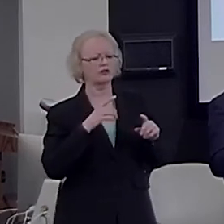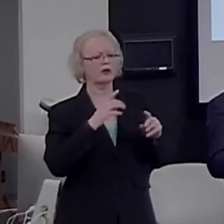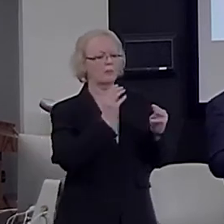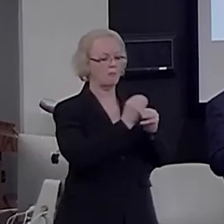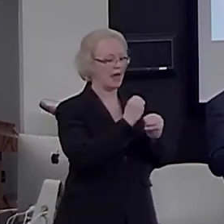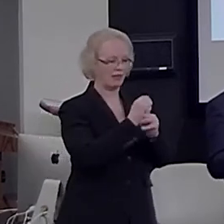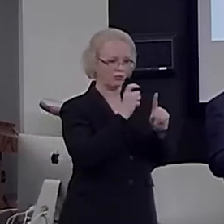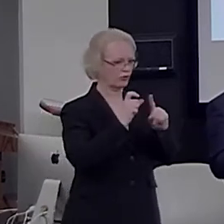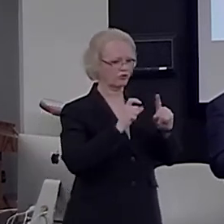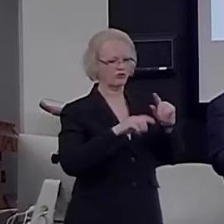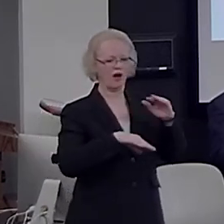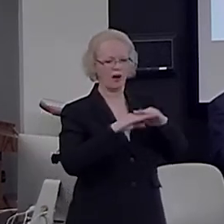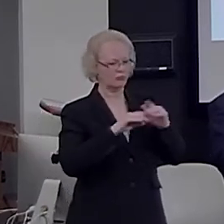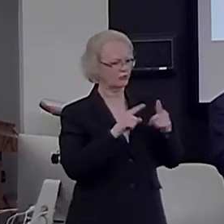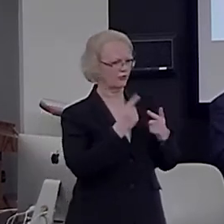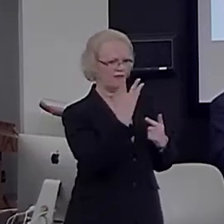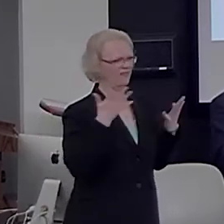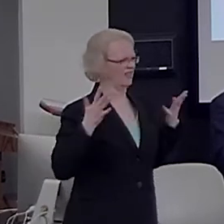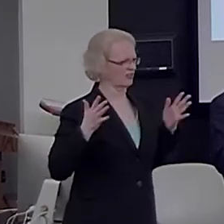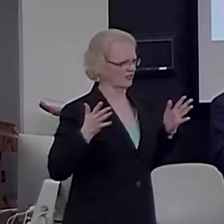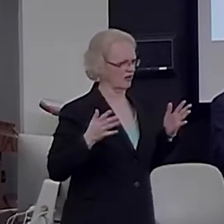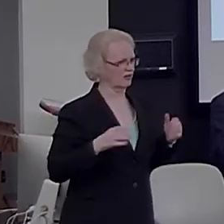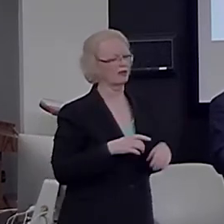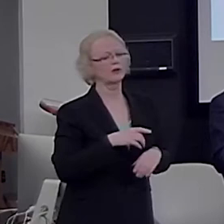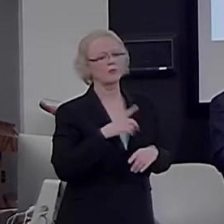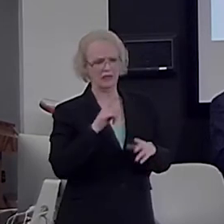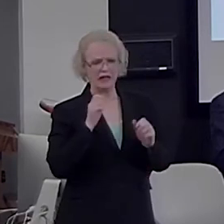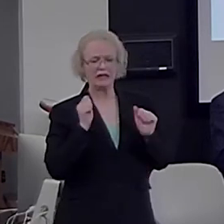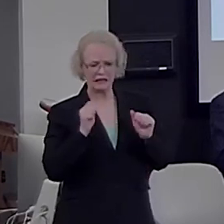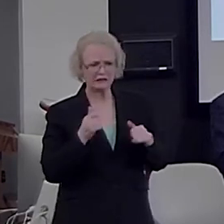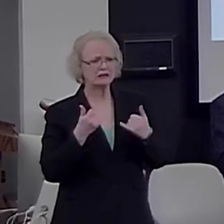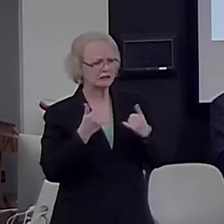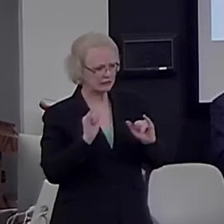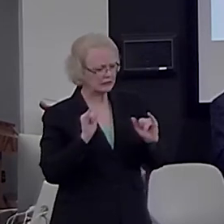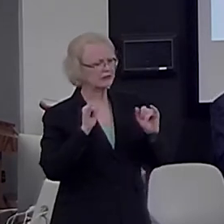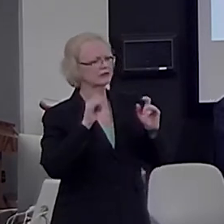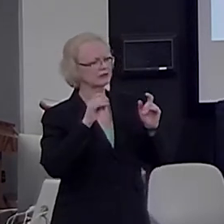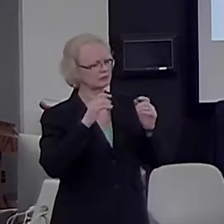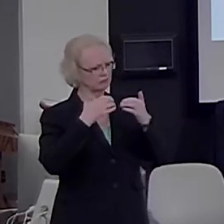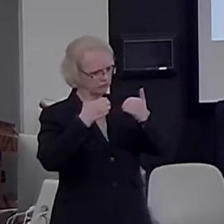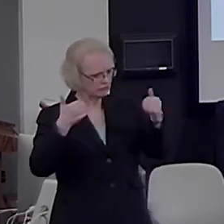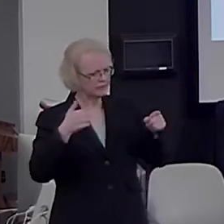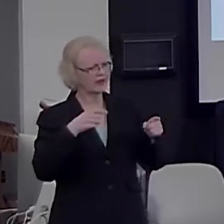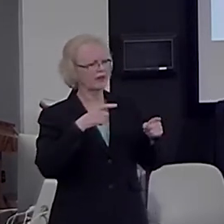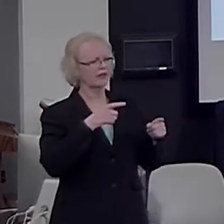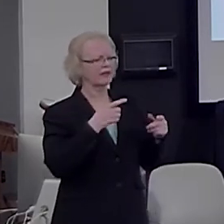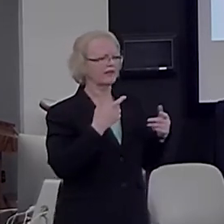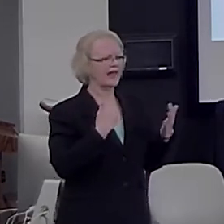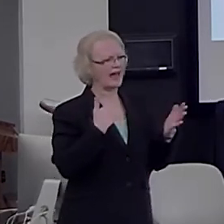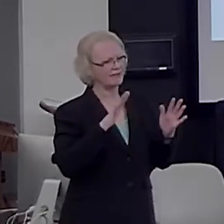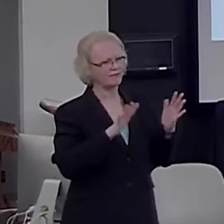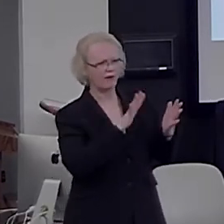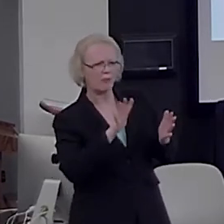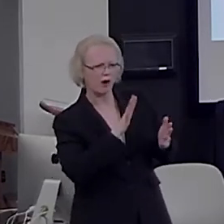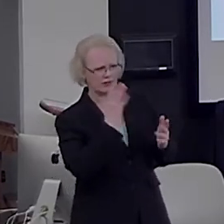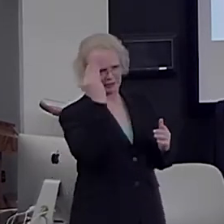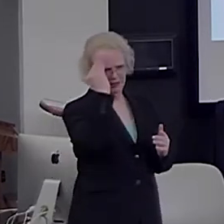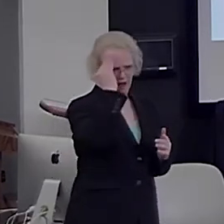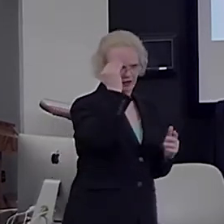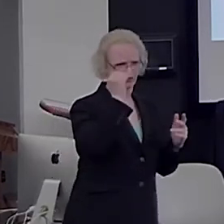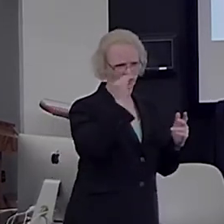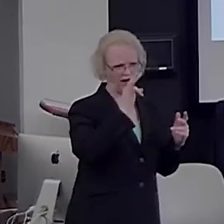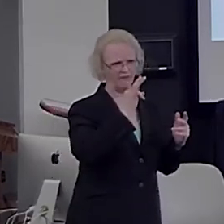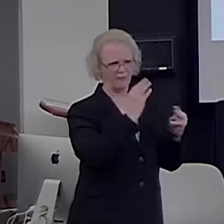as long as it does not require precise, exact proof. They have intuitions. They have the approximate knowledge of these